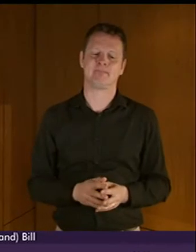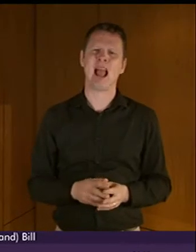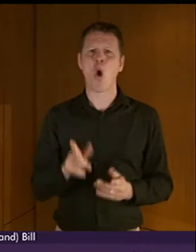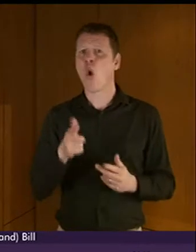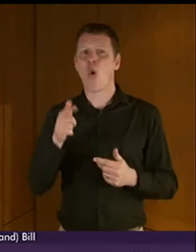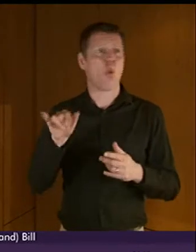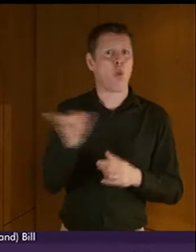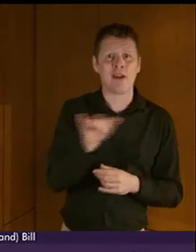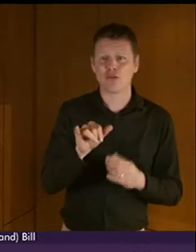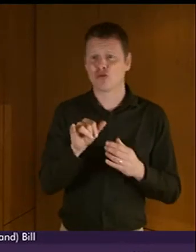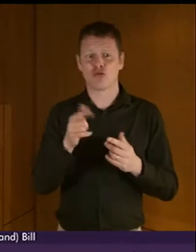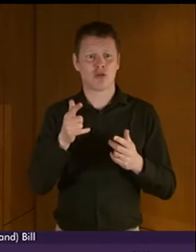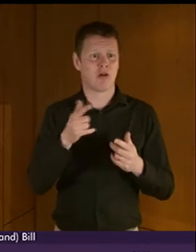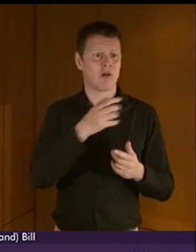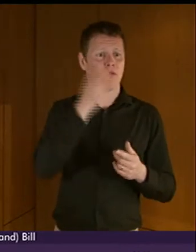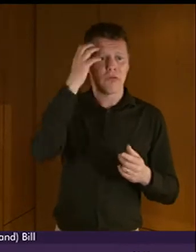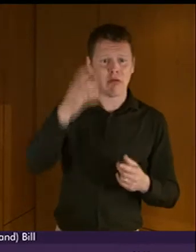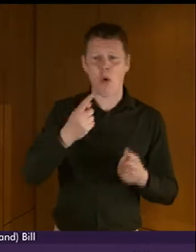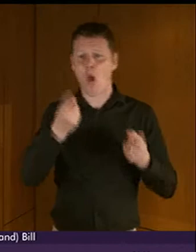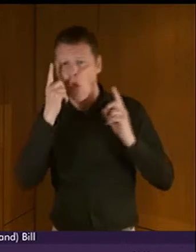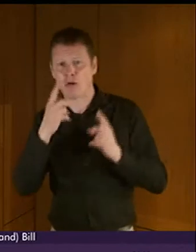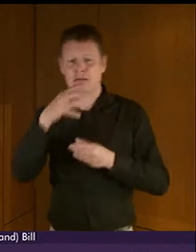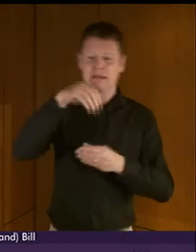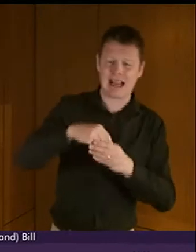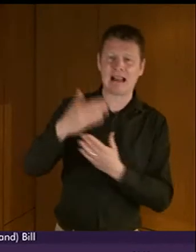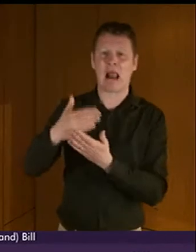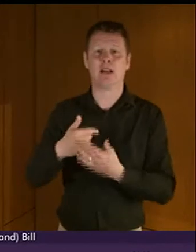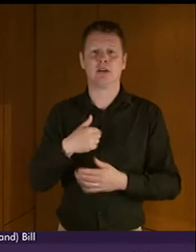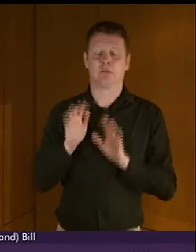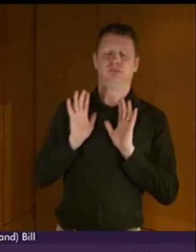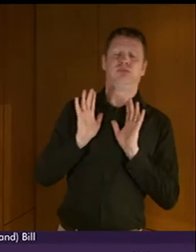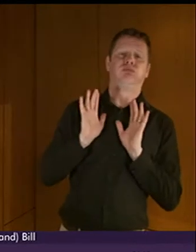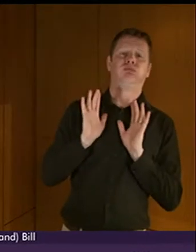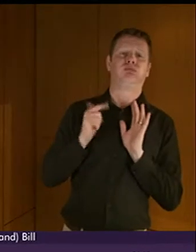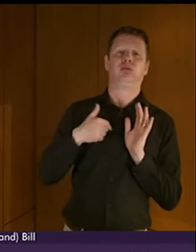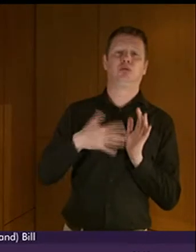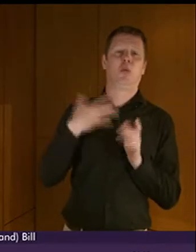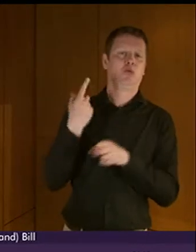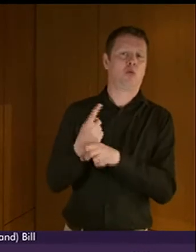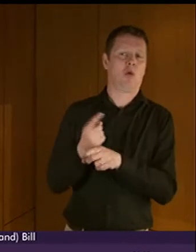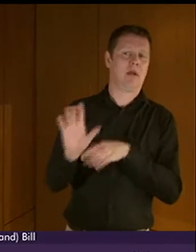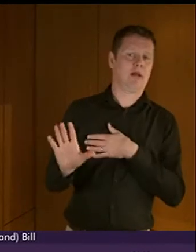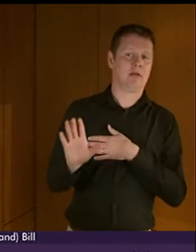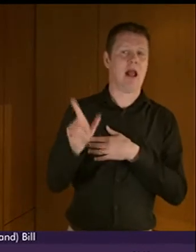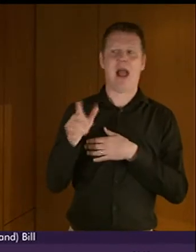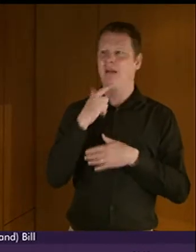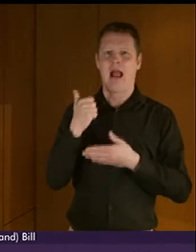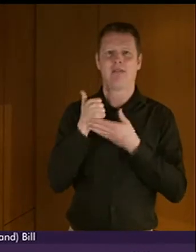authorities should be and who should talk to each other is not something on which I would want to comment. And I'm very grateful we've got an advisory